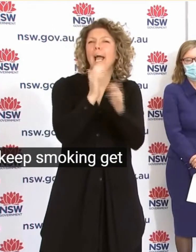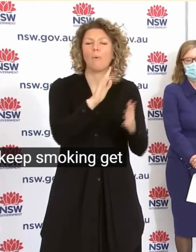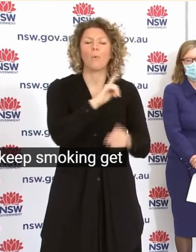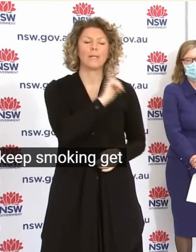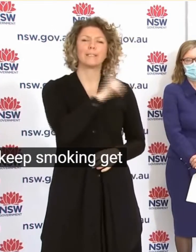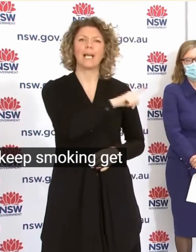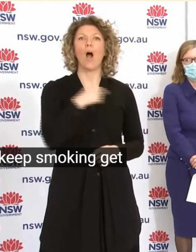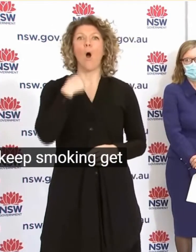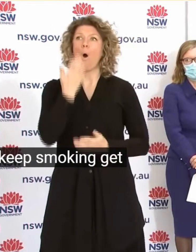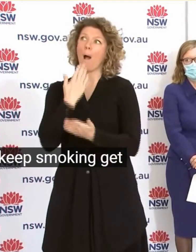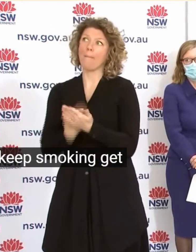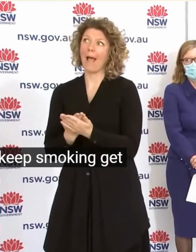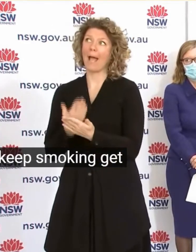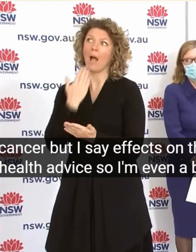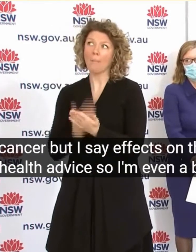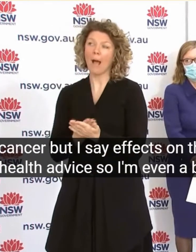Health Advice Because